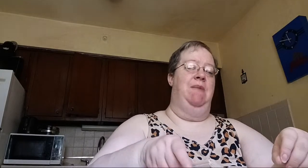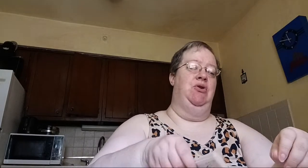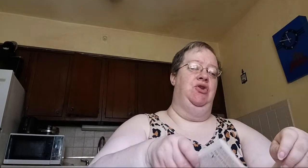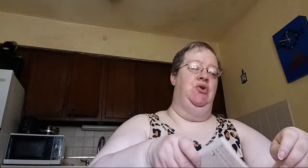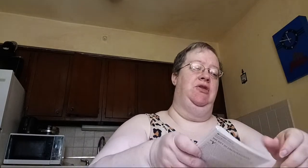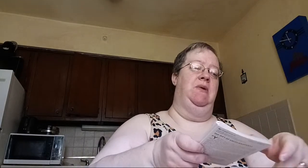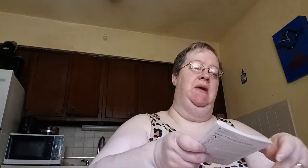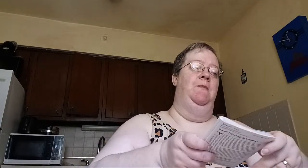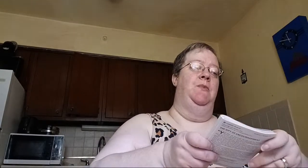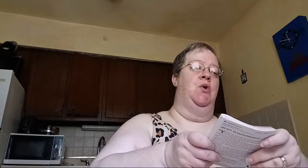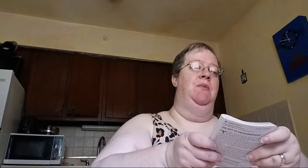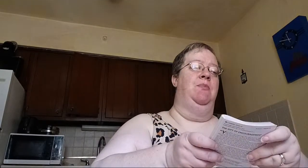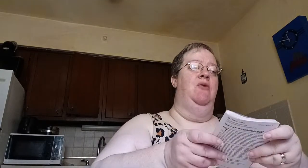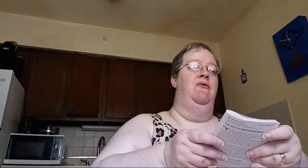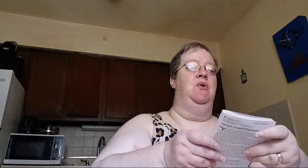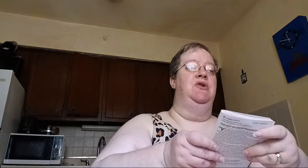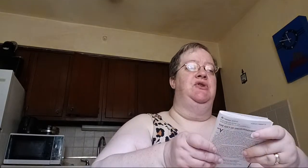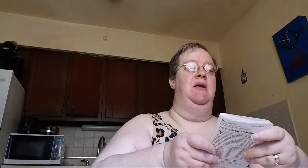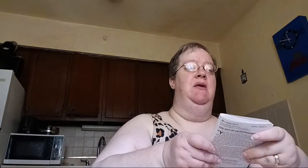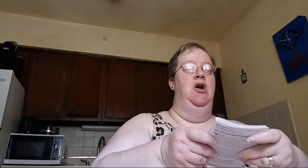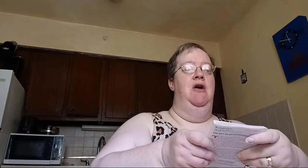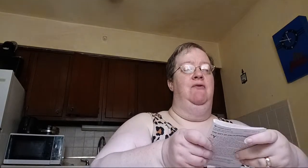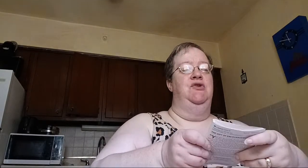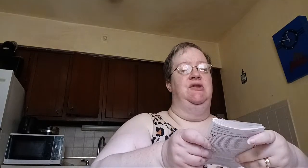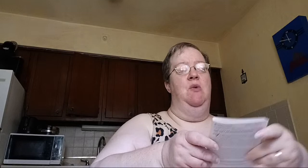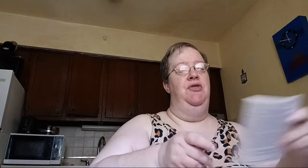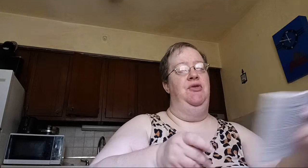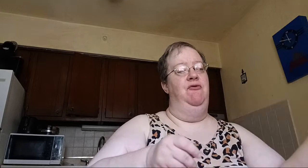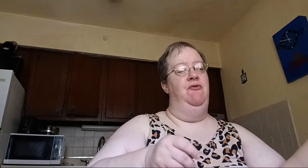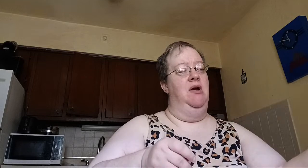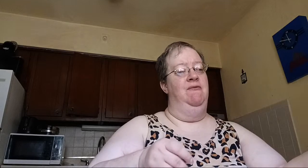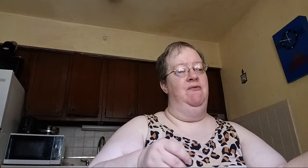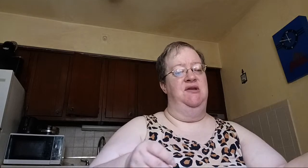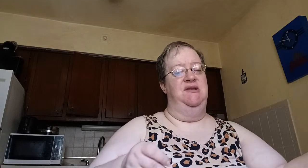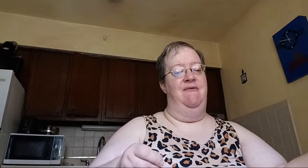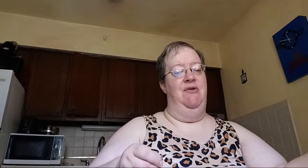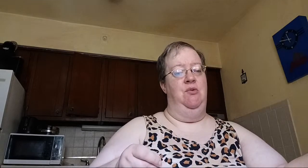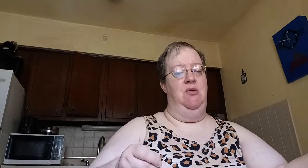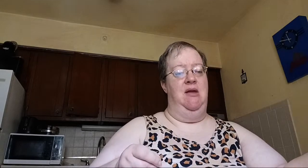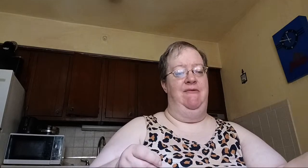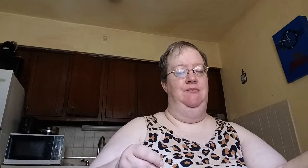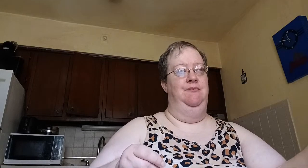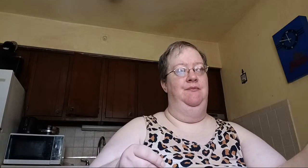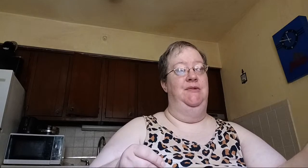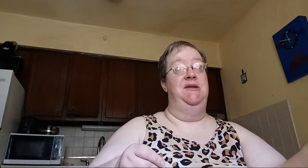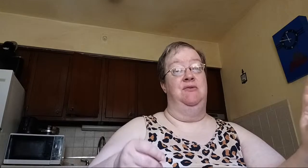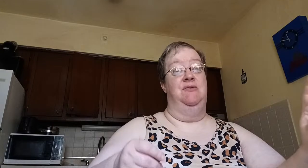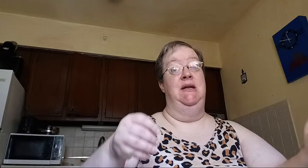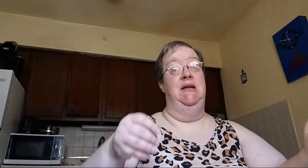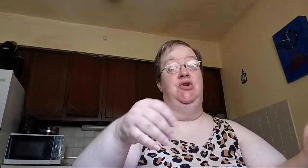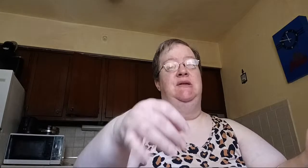33. We're going to focus on verses 1 through 4 and verses 7 through 11. This is really interesting.